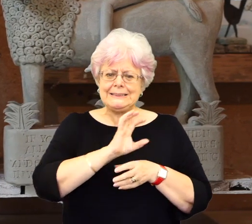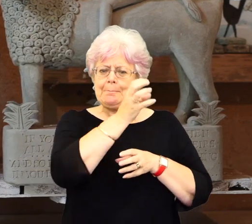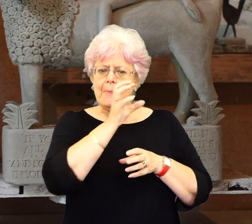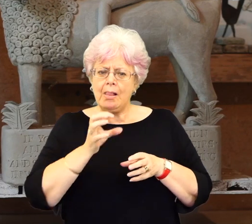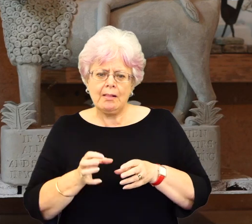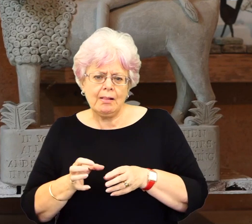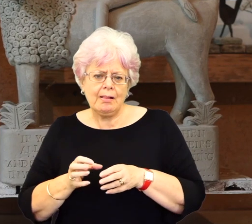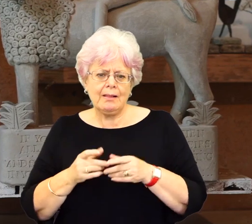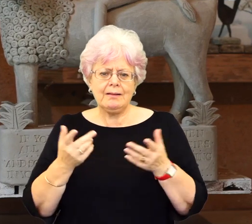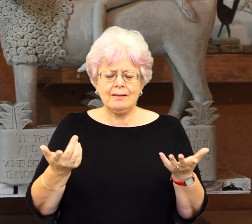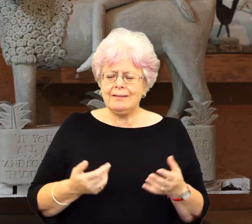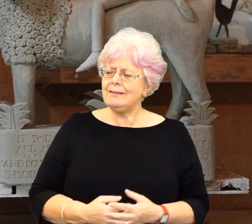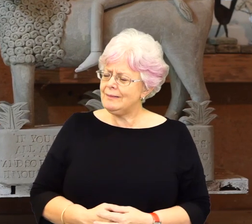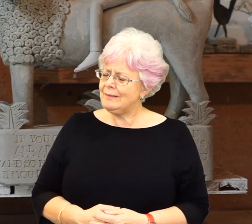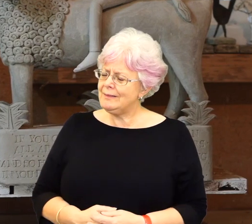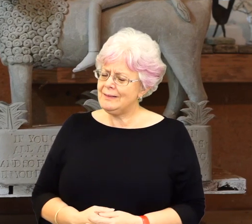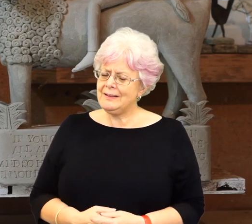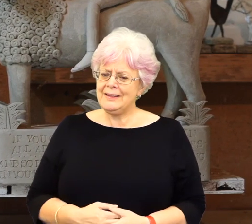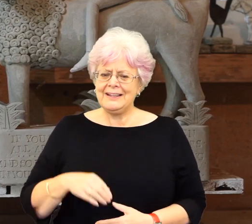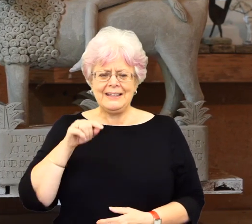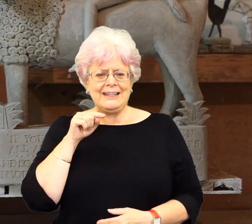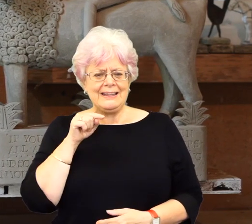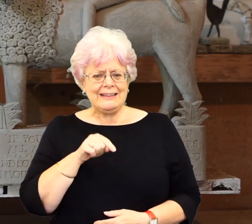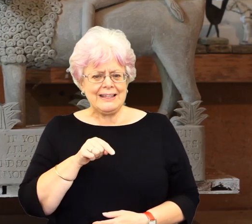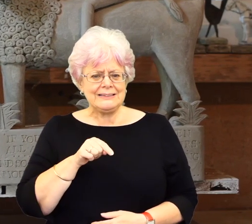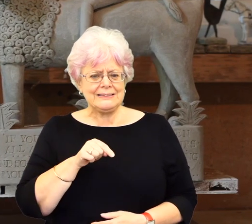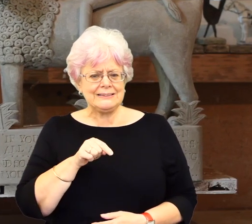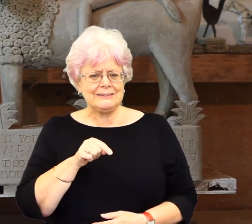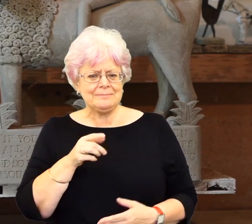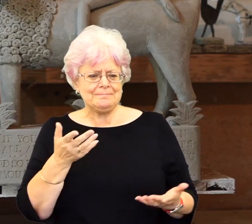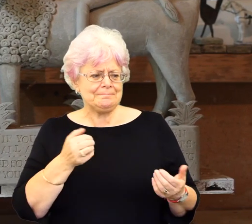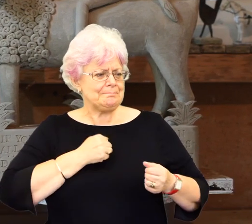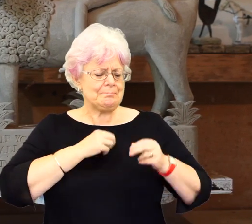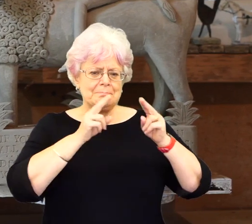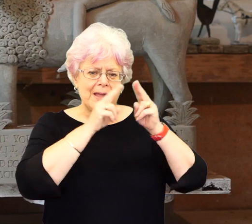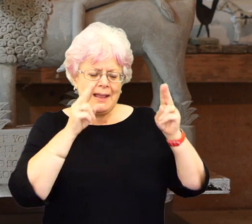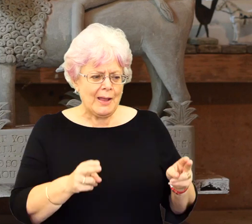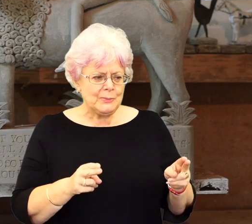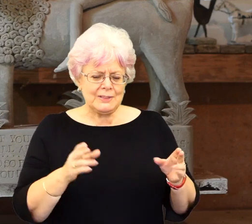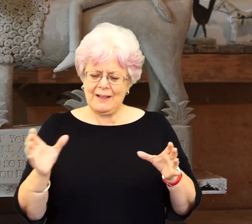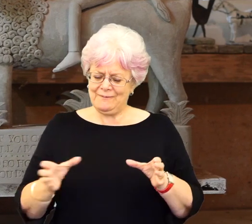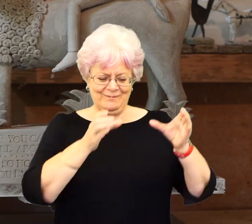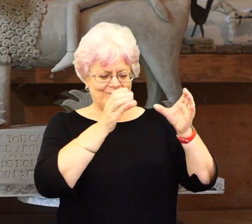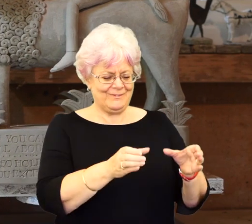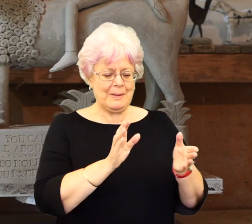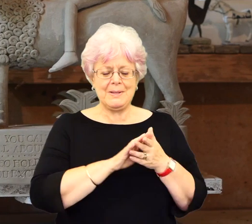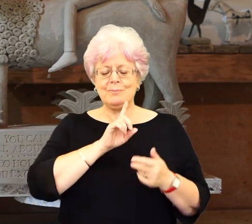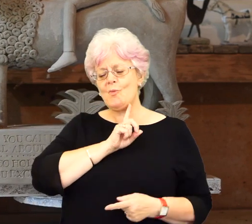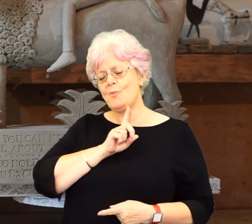people were, and some people say, I've put this in a certain place in my house, and, and, you know, reminding you of this, or it makes me smile, or